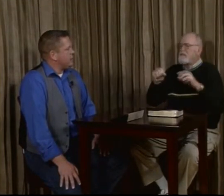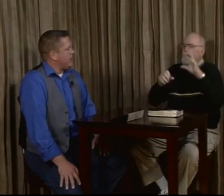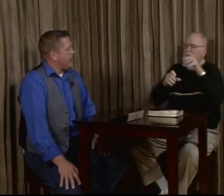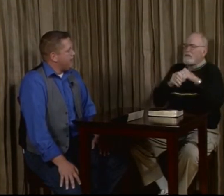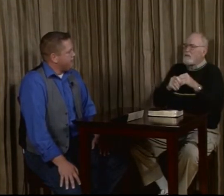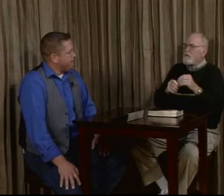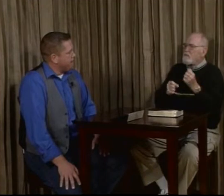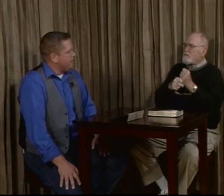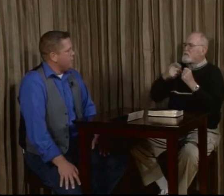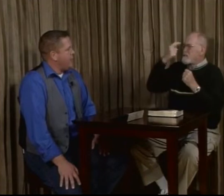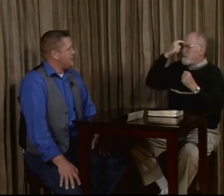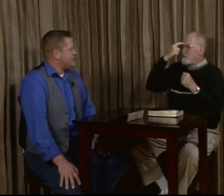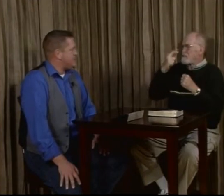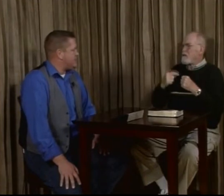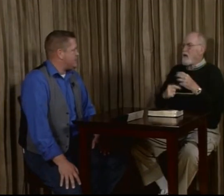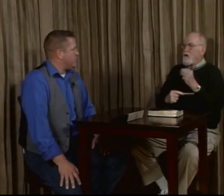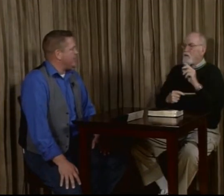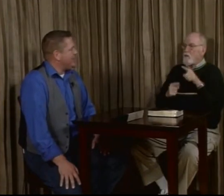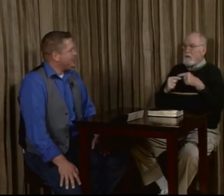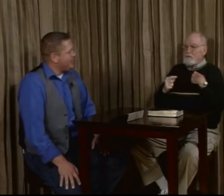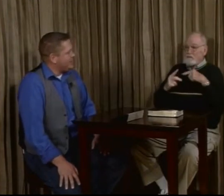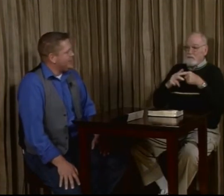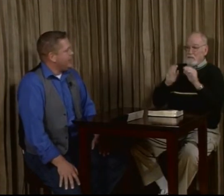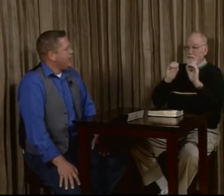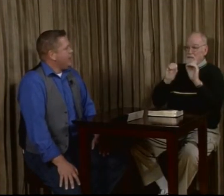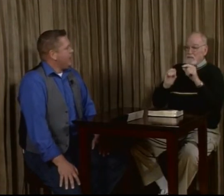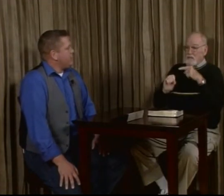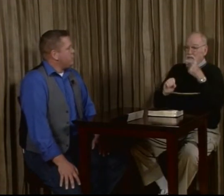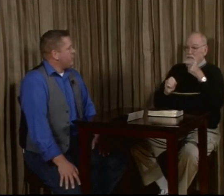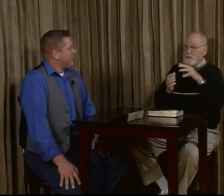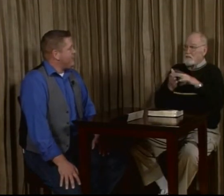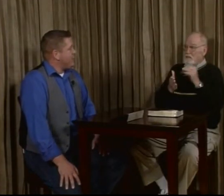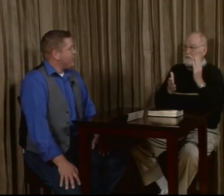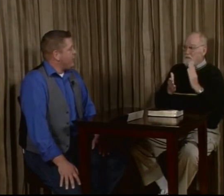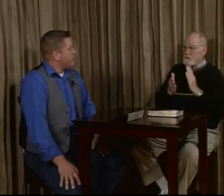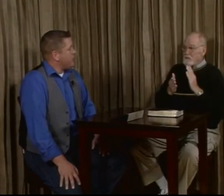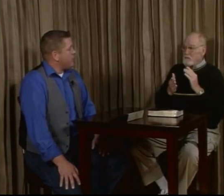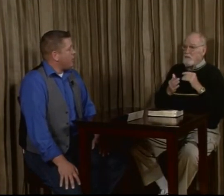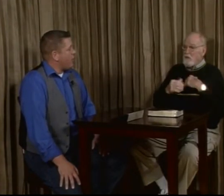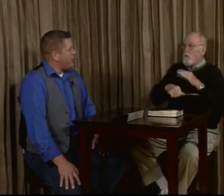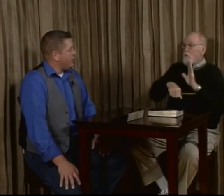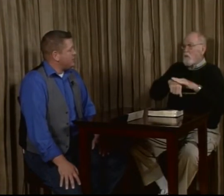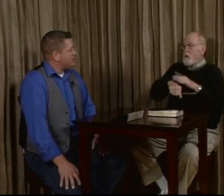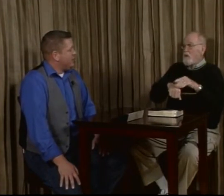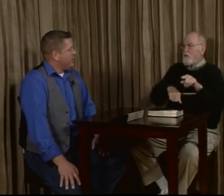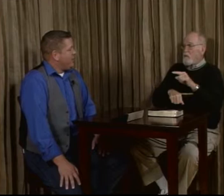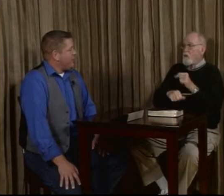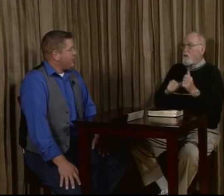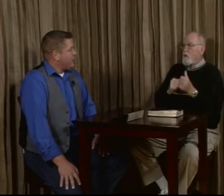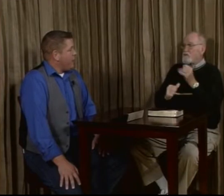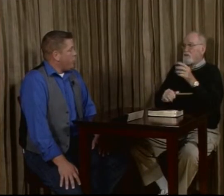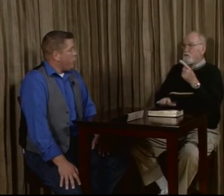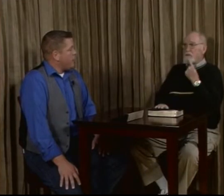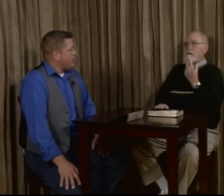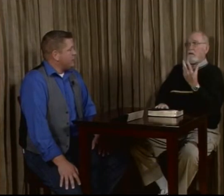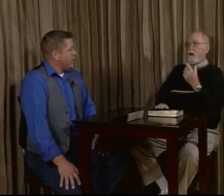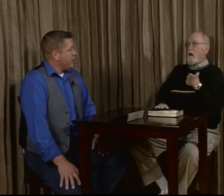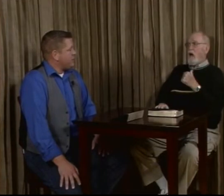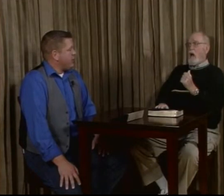like M or S or E. And so when I teach hearing people a lot of these things, I warn them. say, now, wait a second.